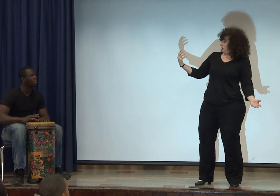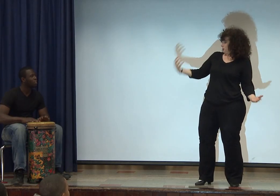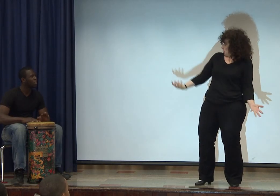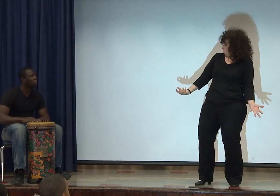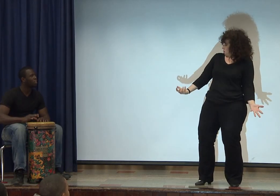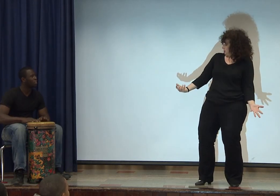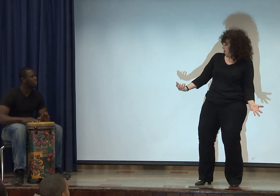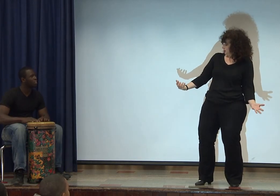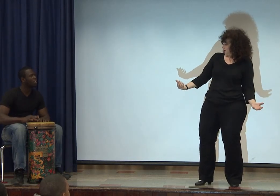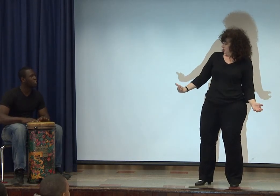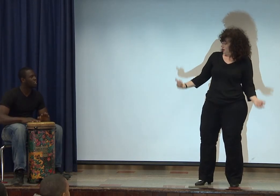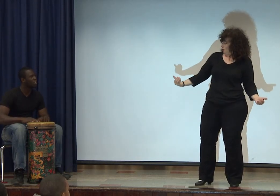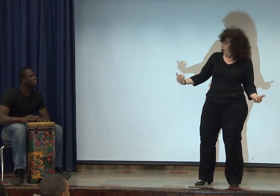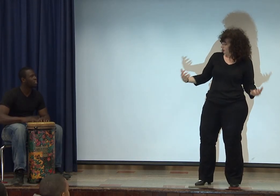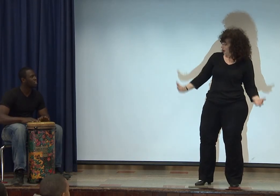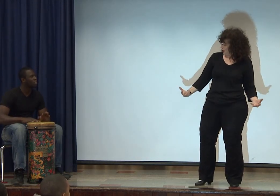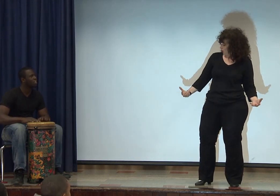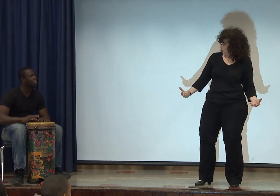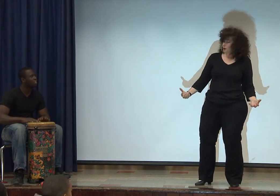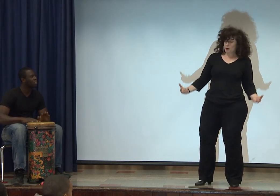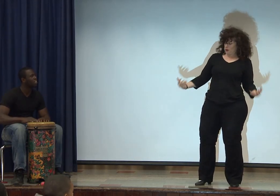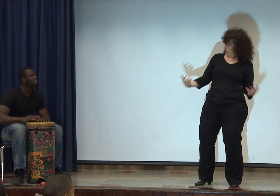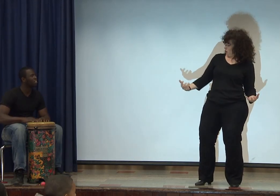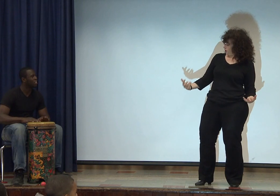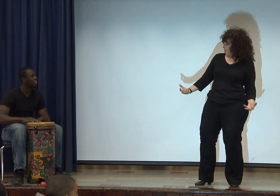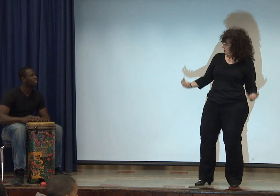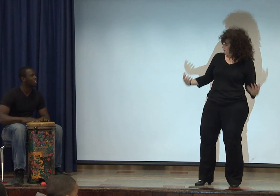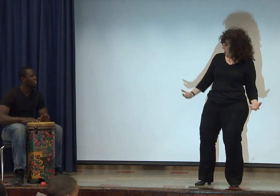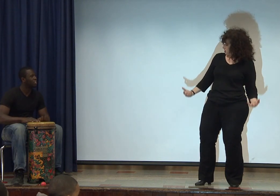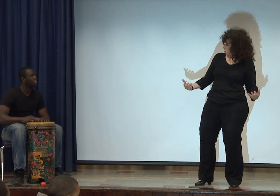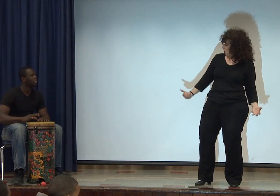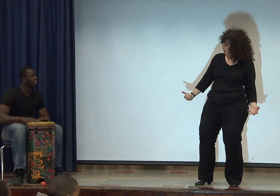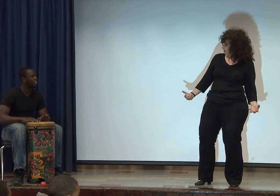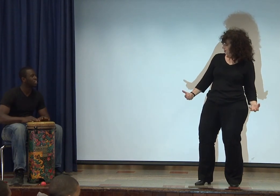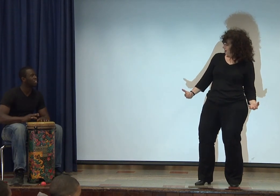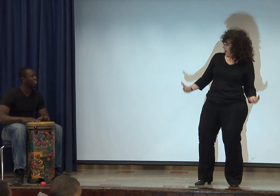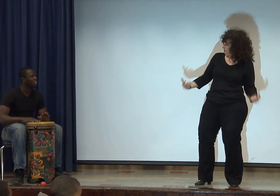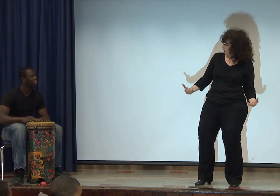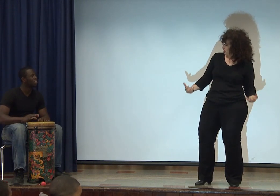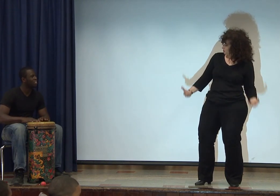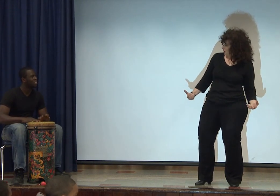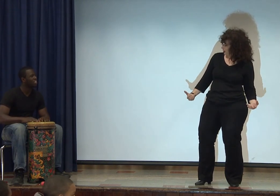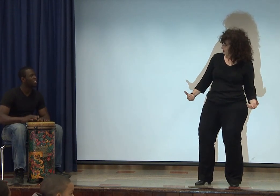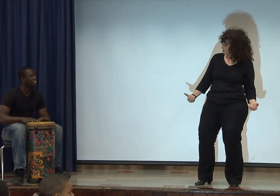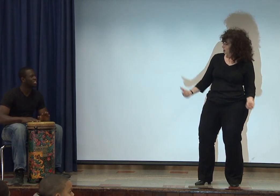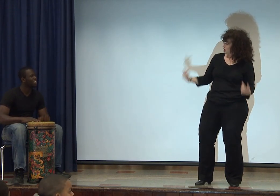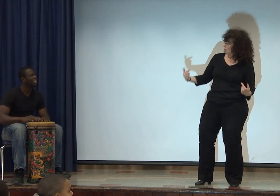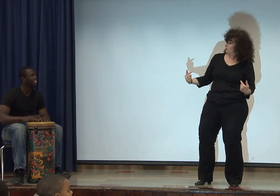Dude! You're awfully little. But you've got the biggest heart I've ever experienced. You will